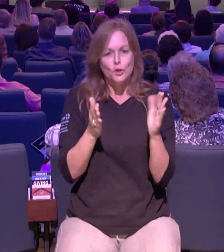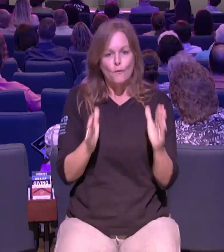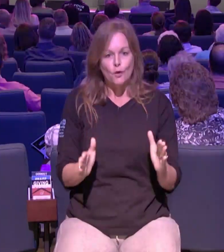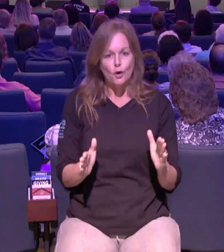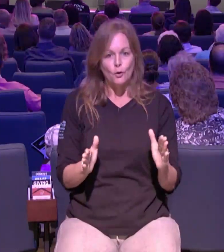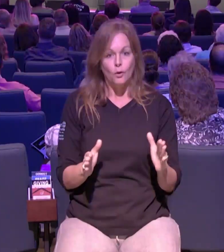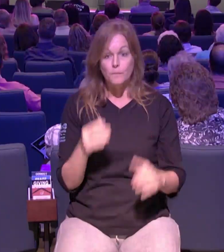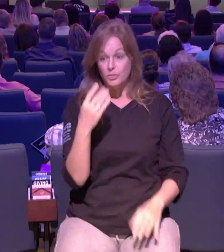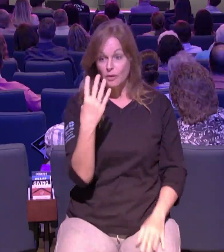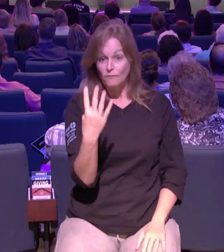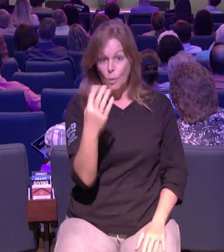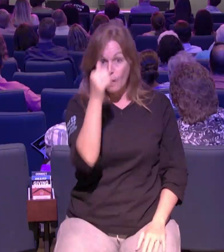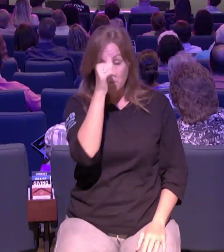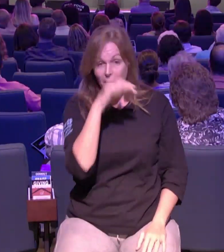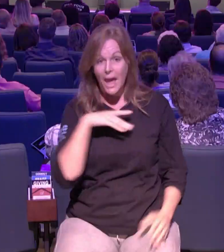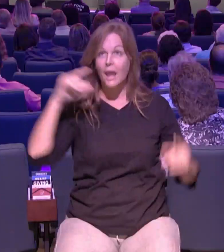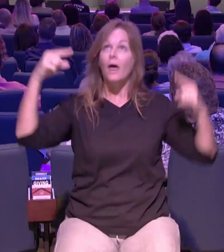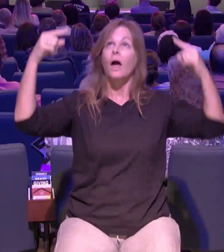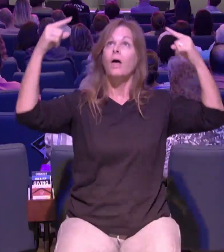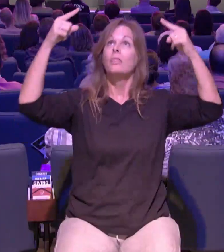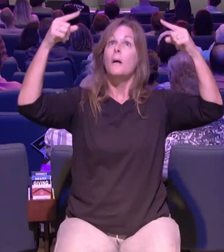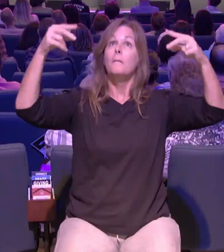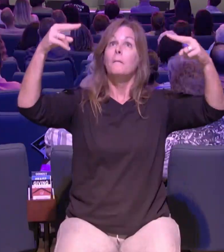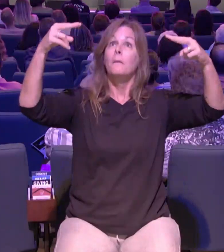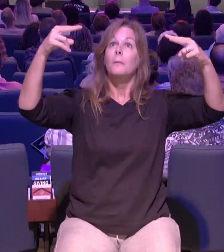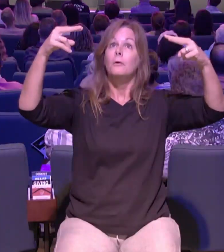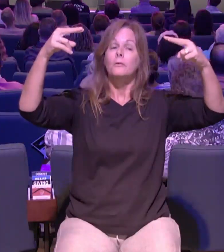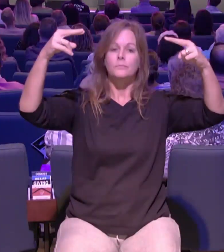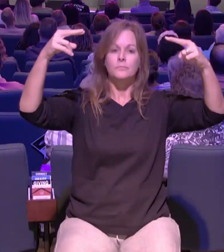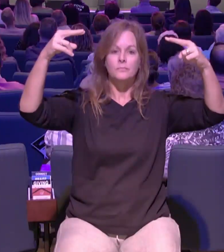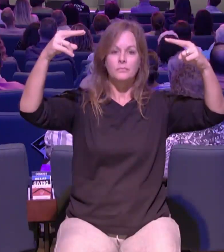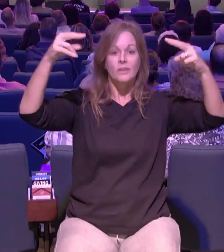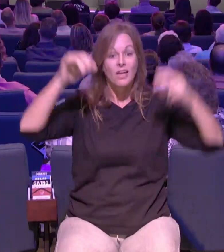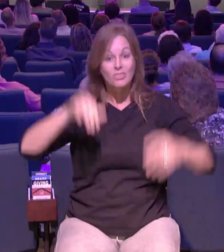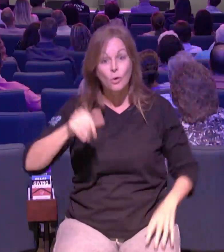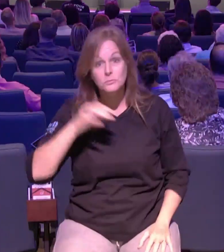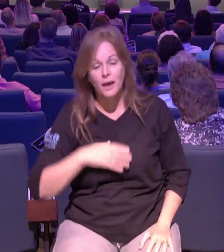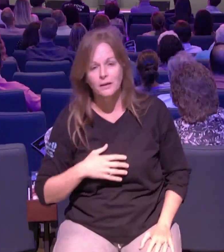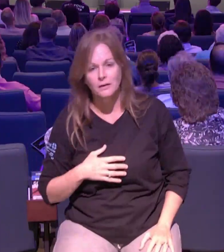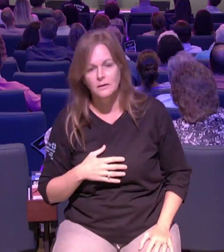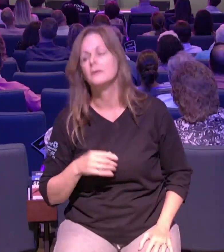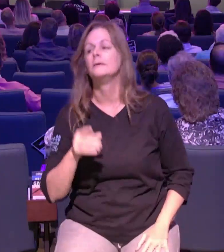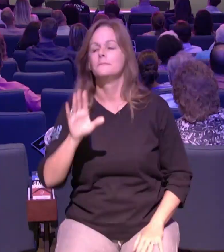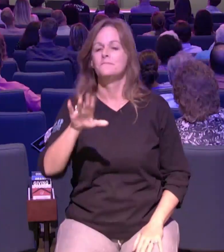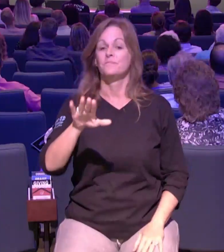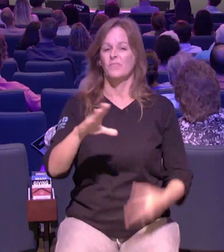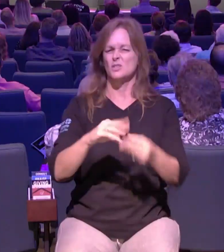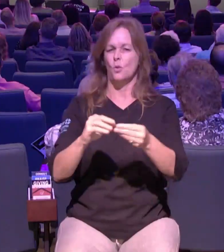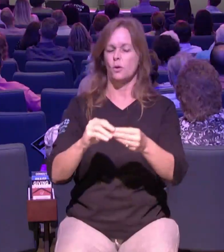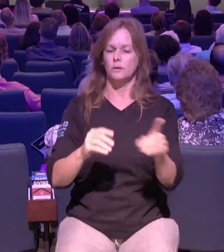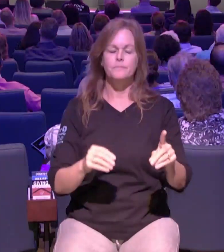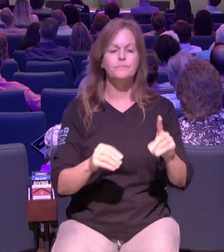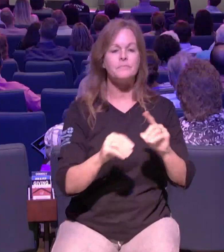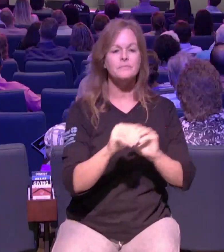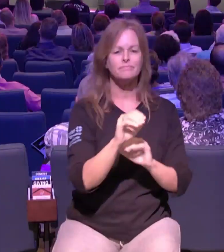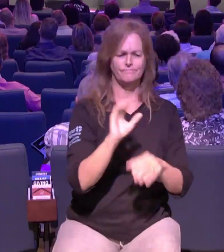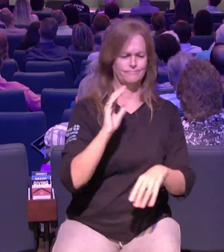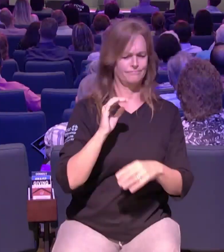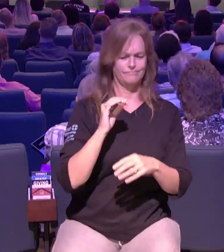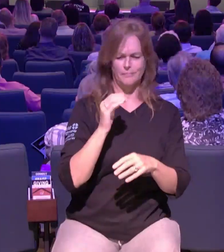i i wish i had time to tell you the full story about erica when we started our boynton beach campus years ago erica went down